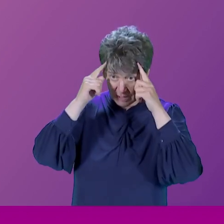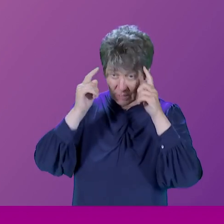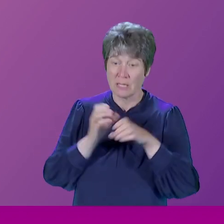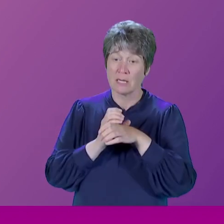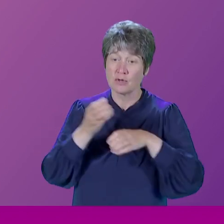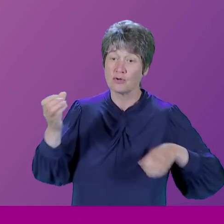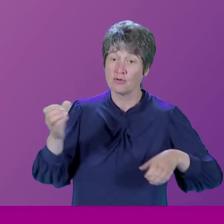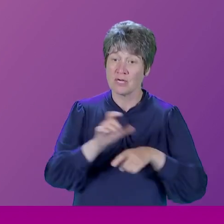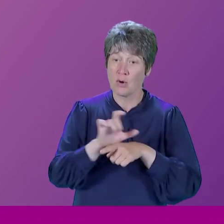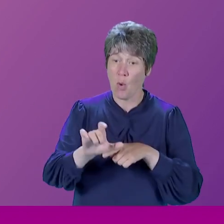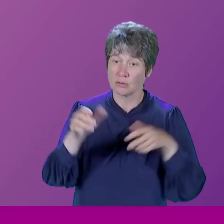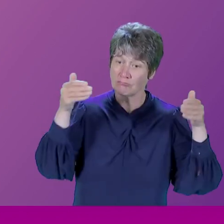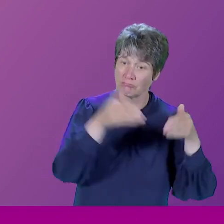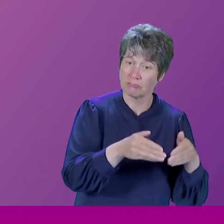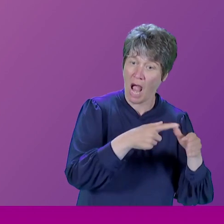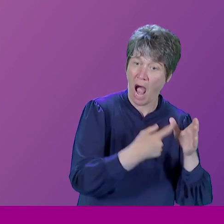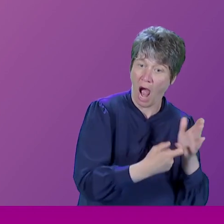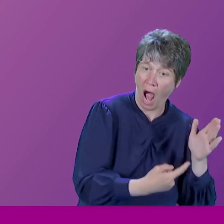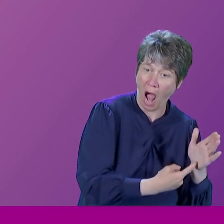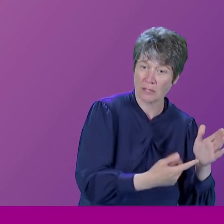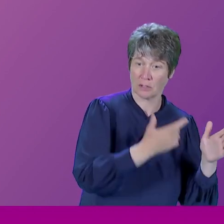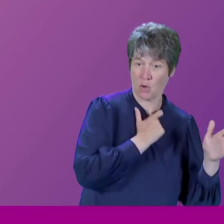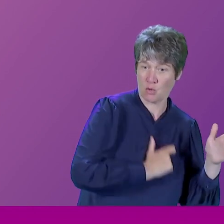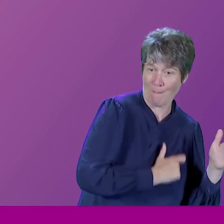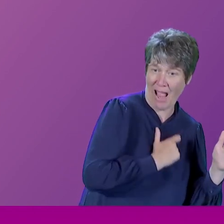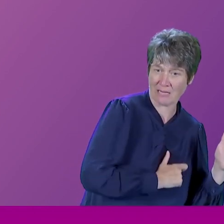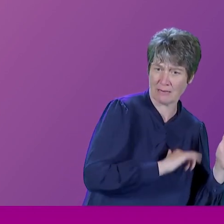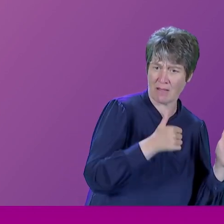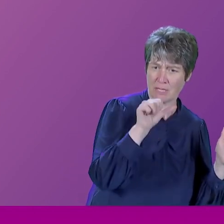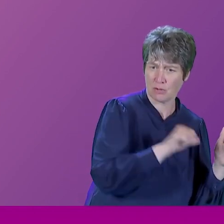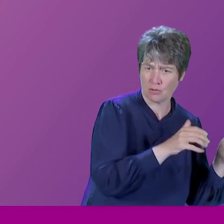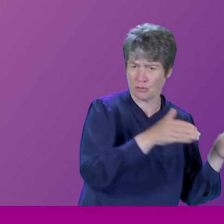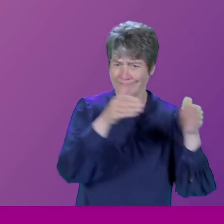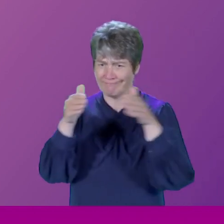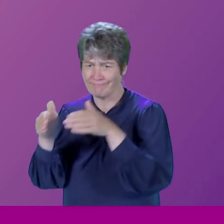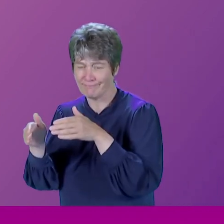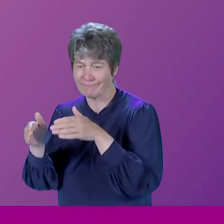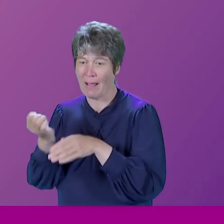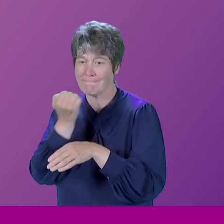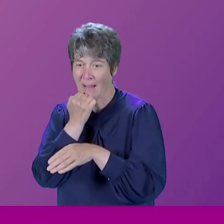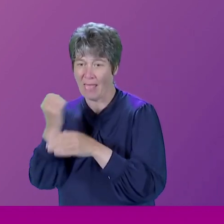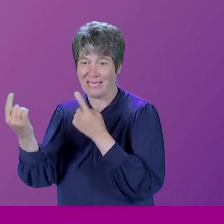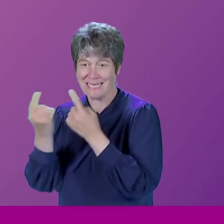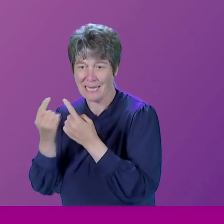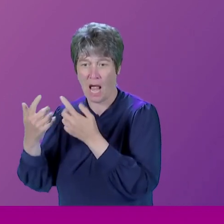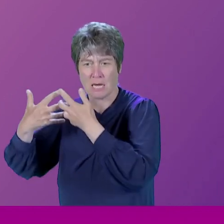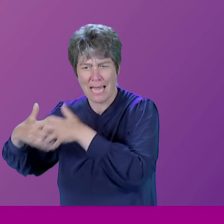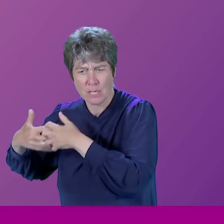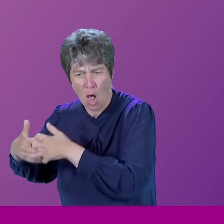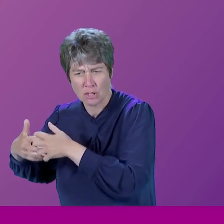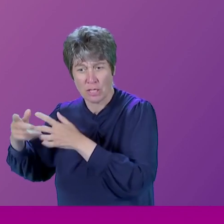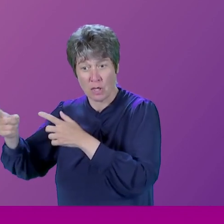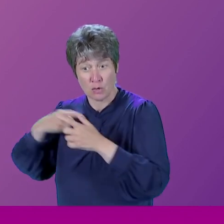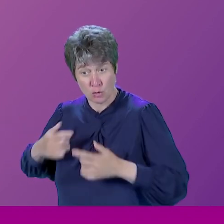leaning more towards maths and data and science and technology. Would you see that as a loss?